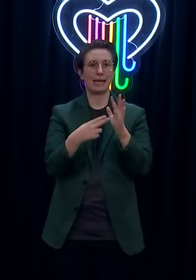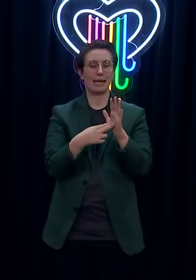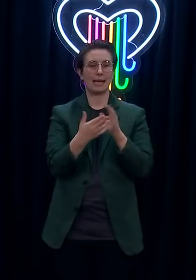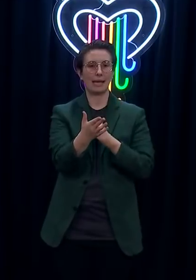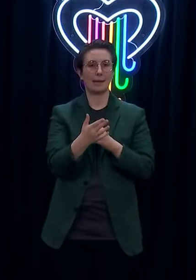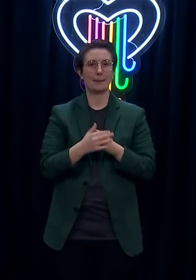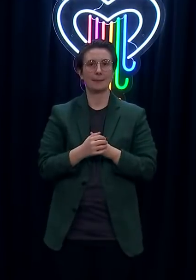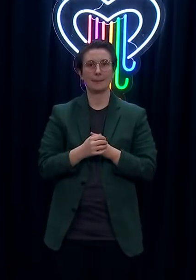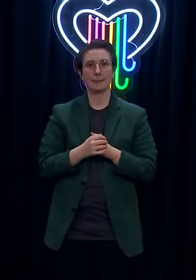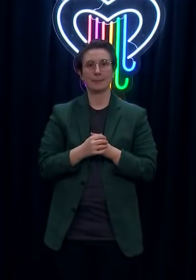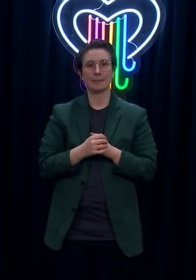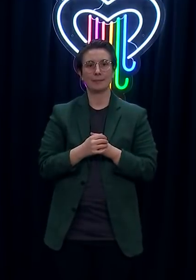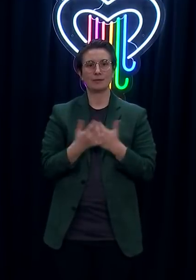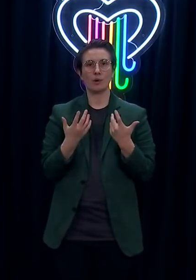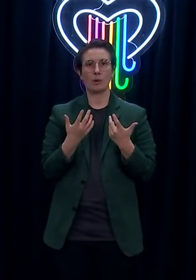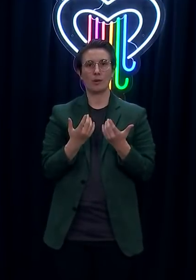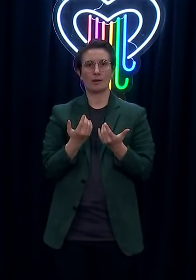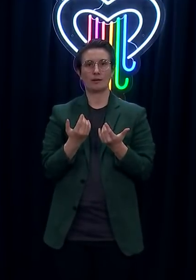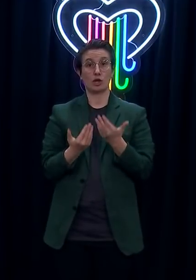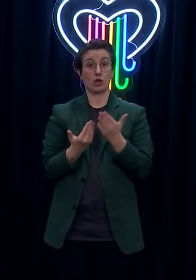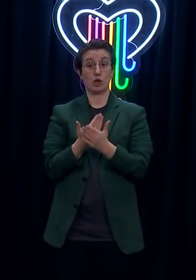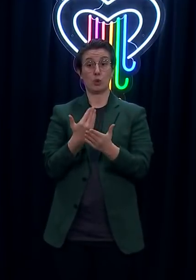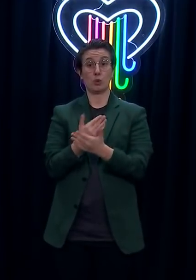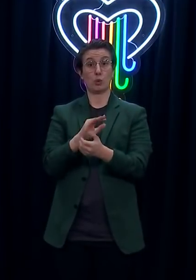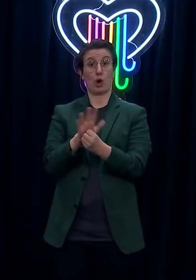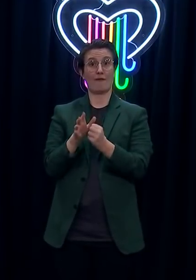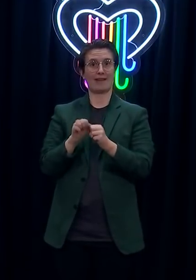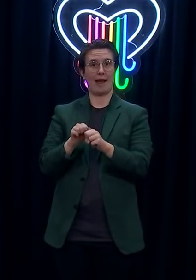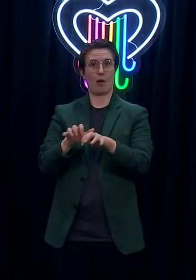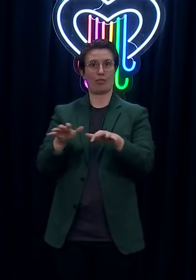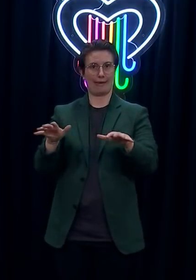infections have been down to rule breaking? Do you keep that sort of data?